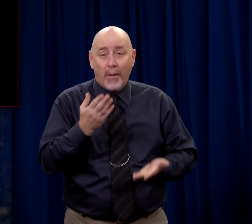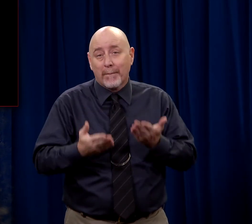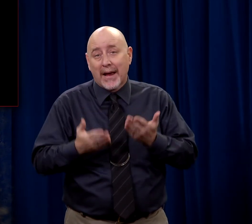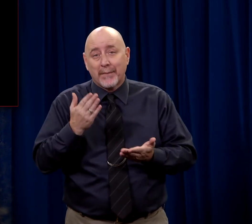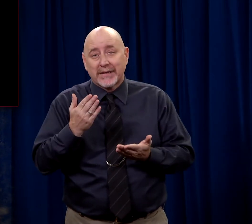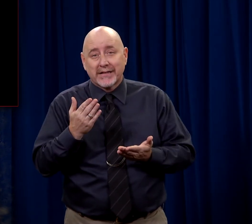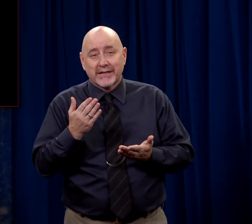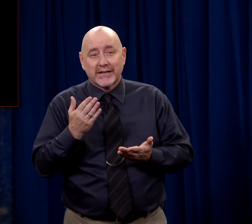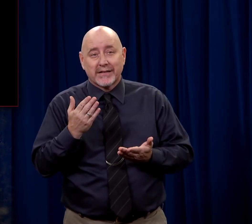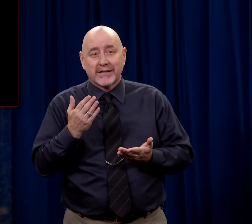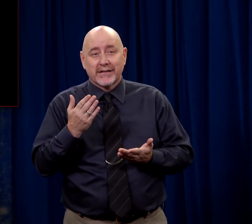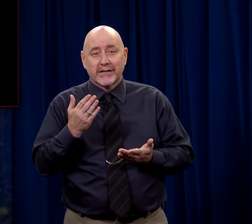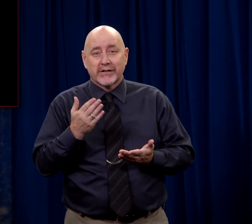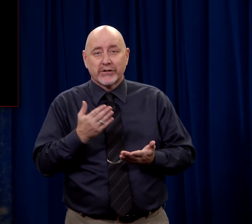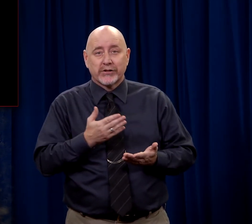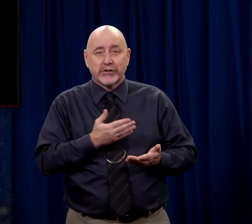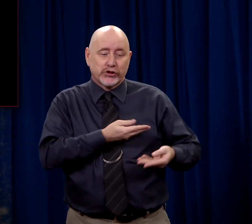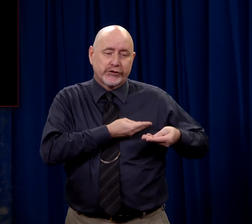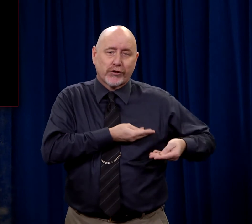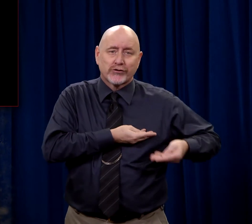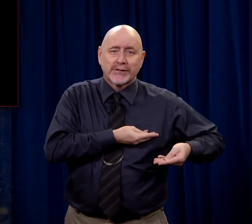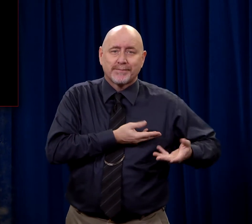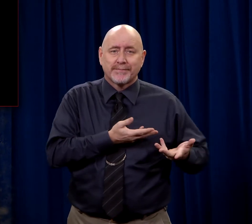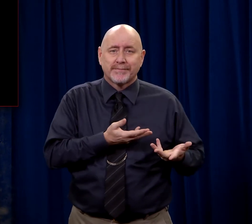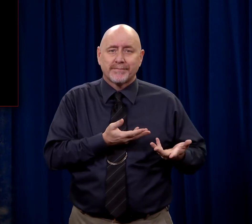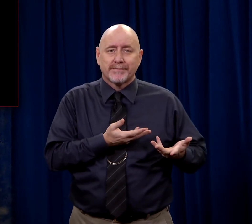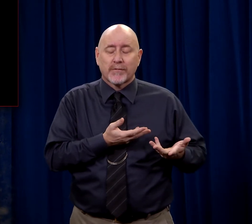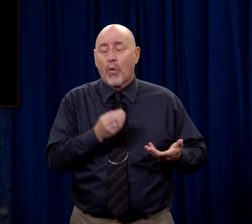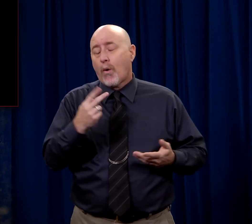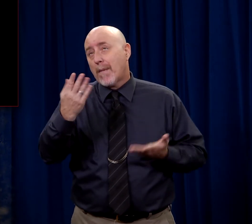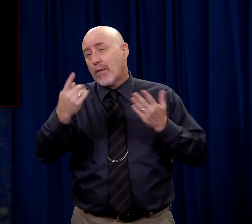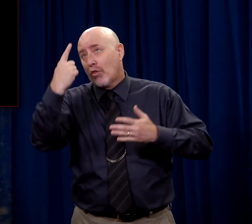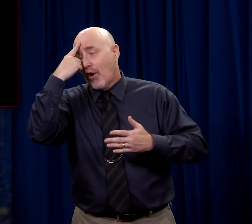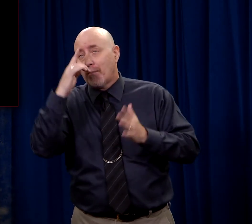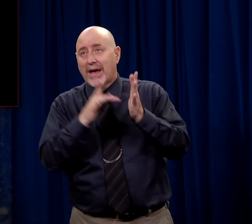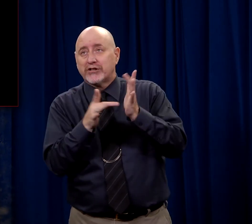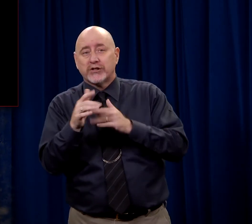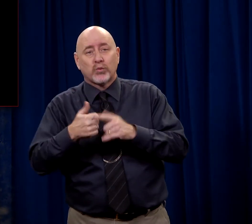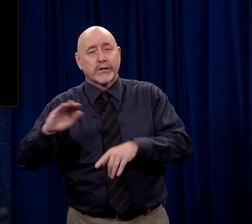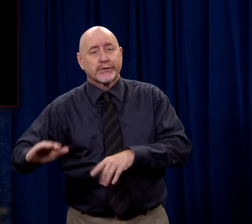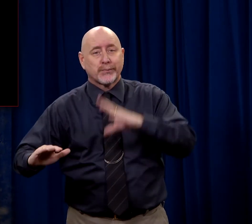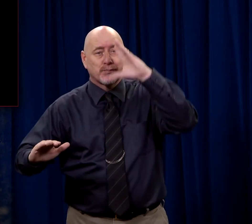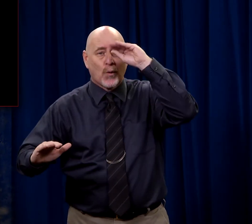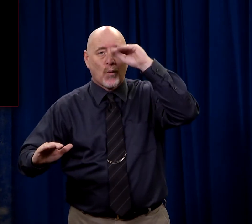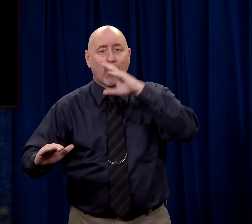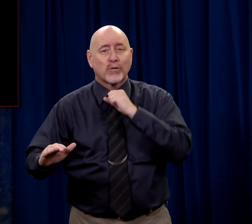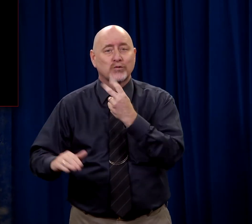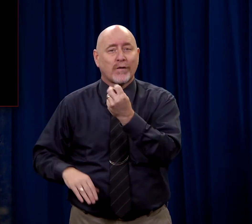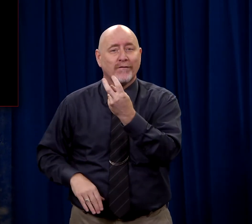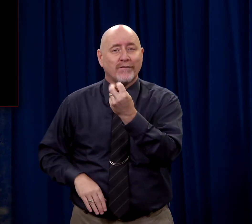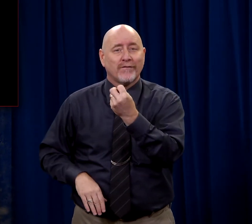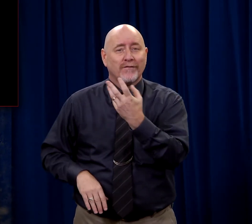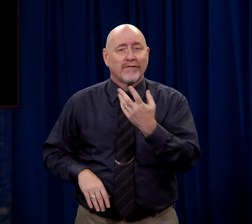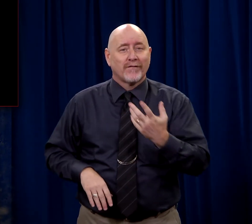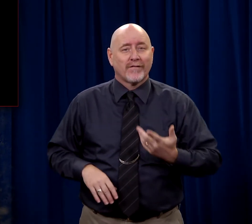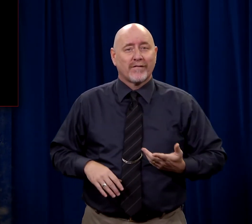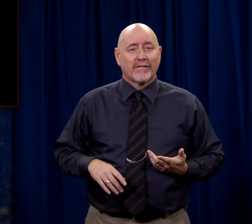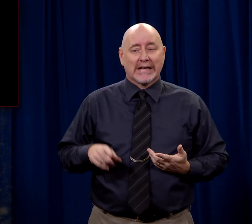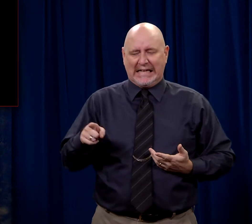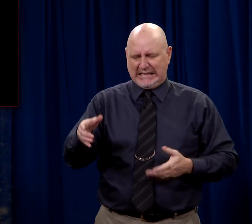How she felt about Him was different. mean, she nursed Him at her breast. Maybe she thought about Jesus as a boy when He was 12 years old and how that